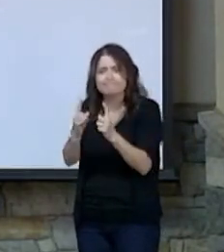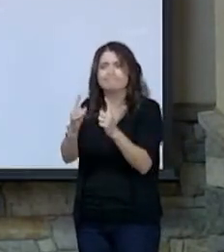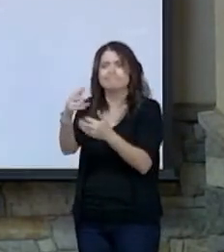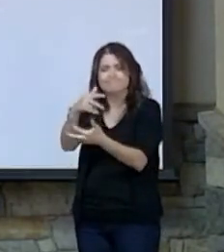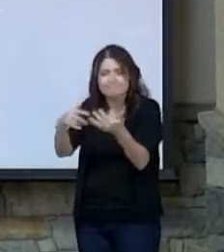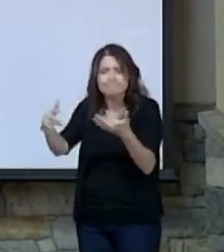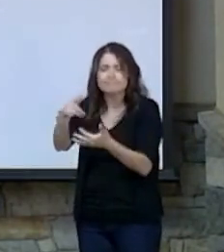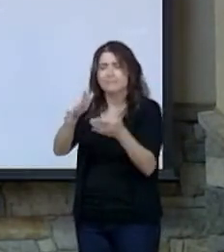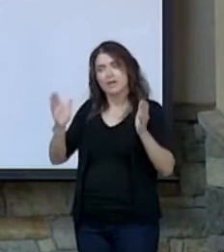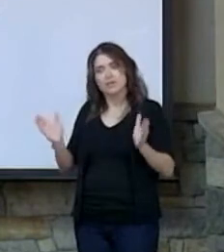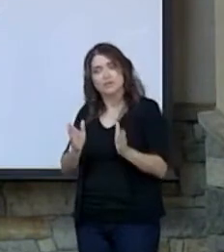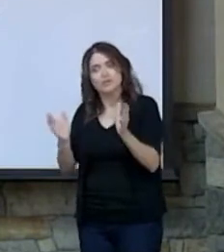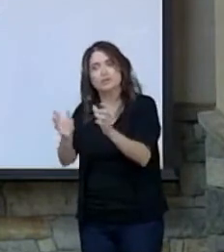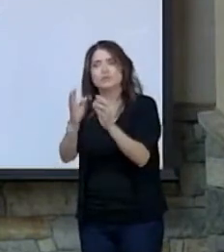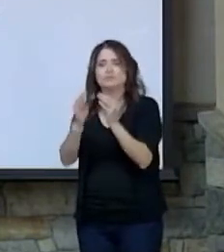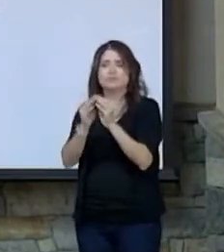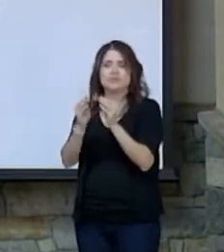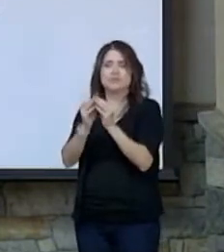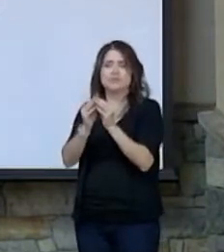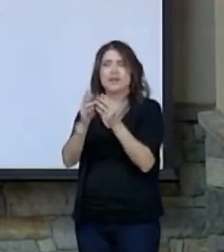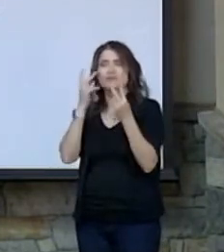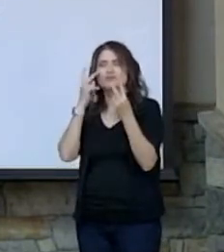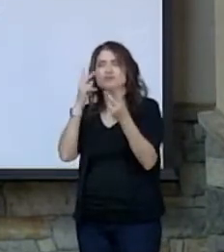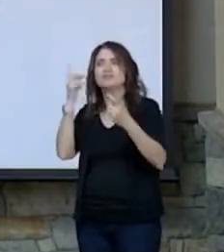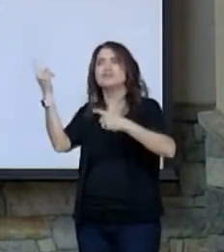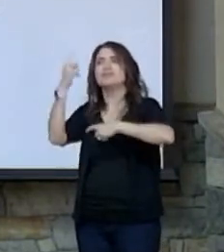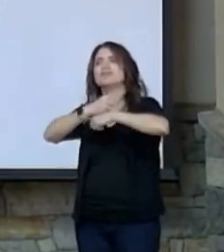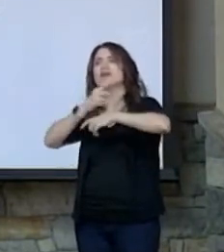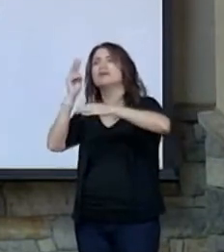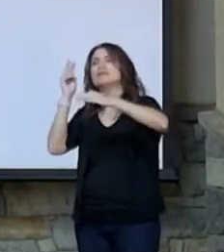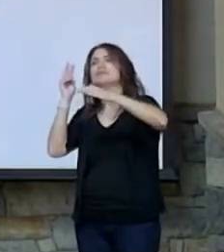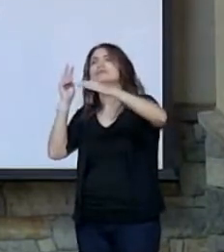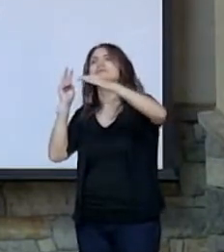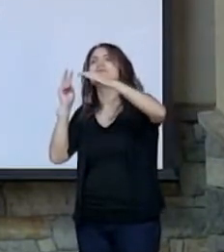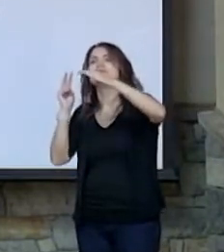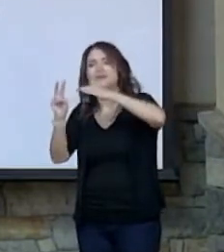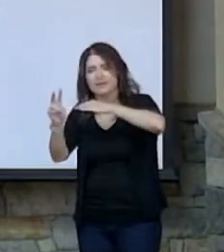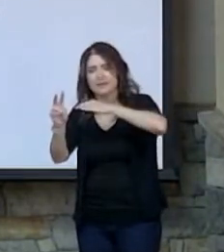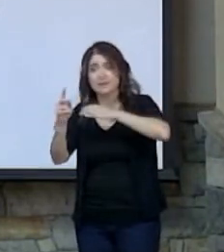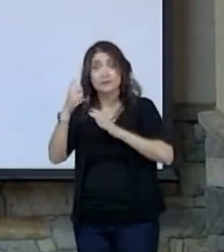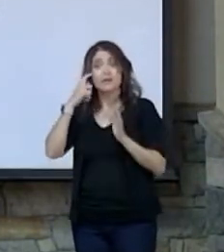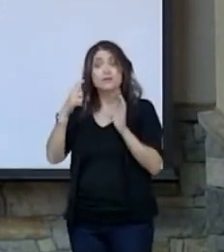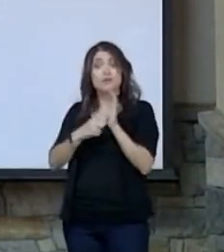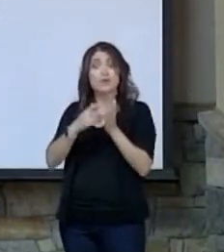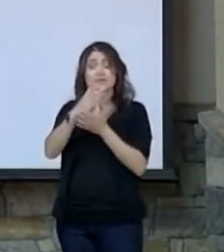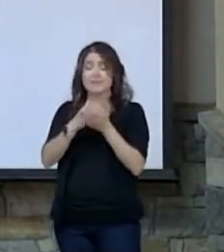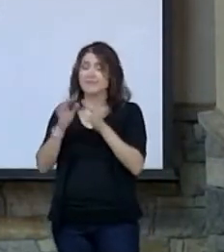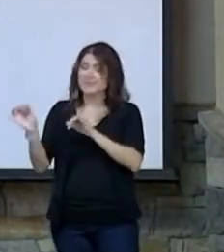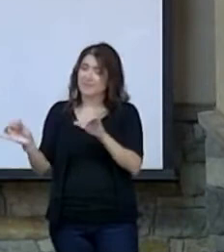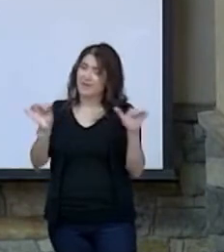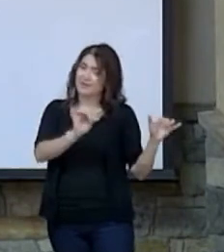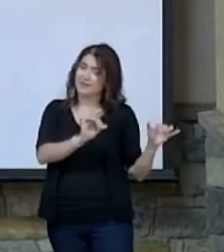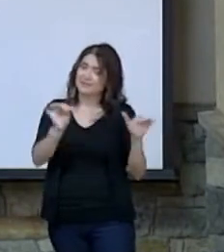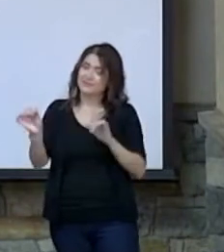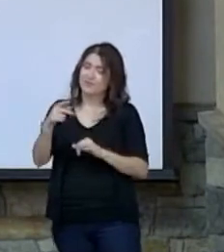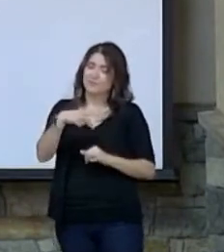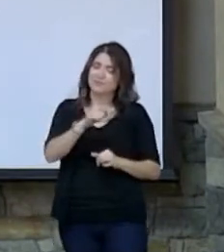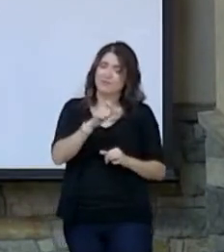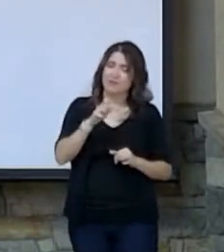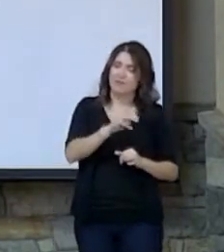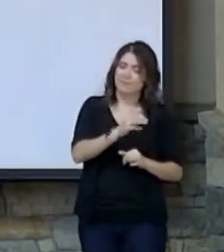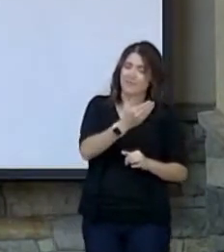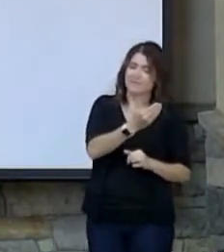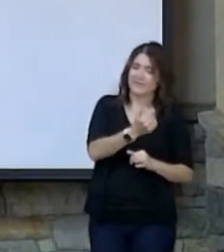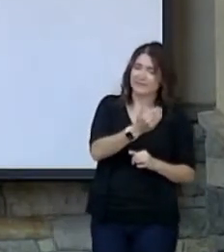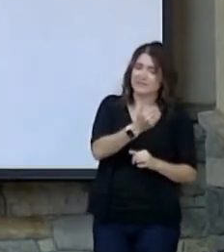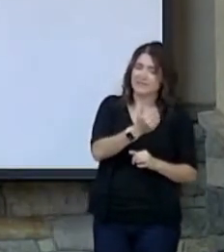another and all the more as you see the day approaching. Do you notice some of the similarities from Psalm 15? The